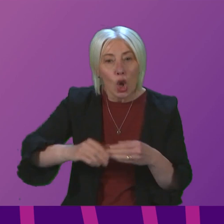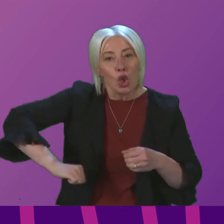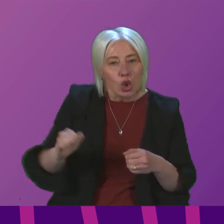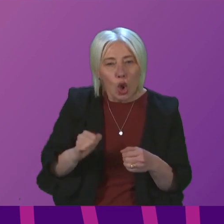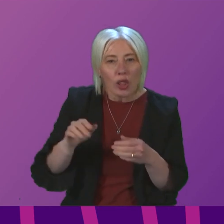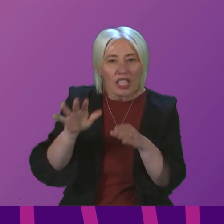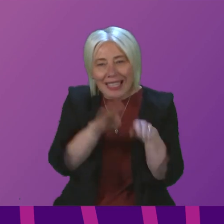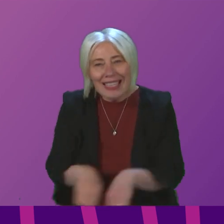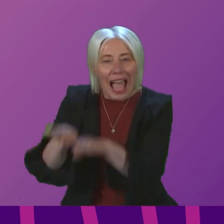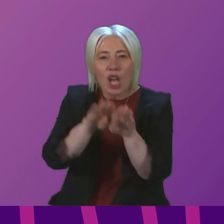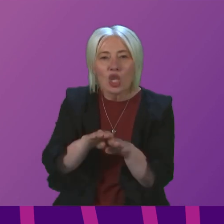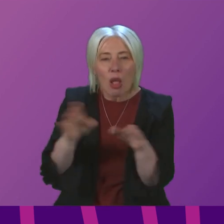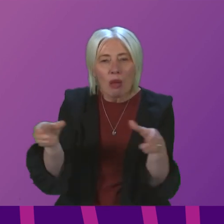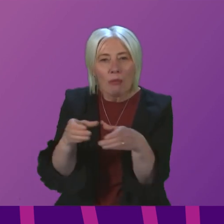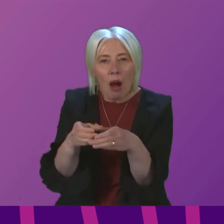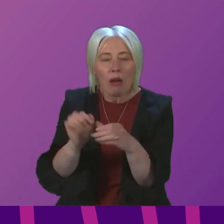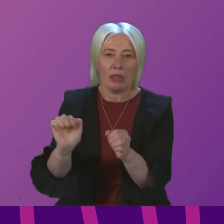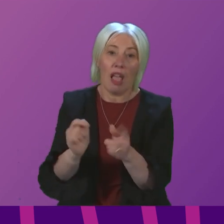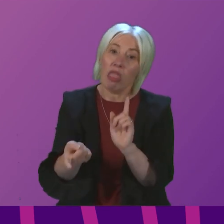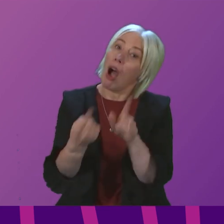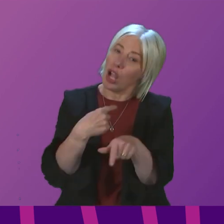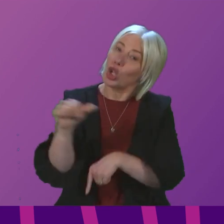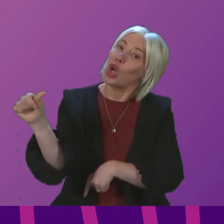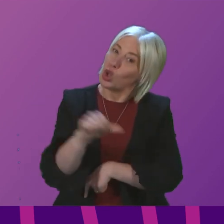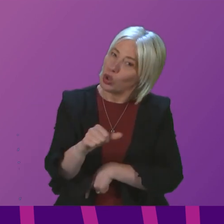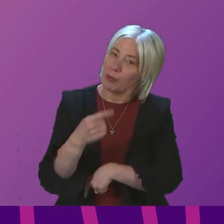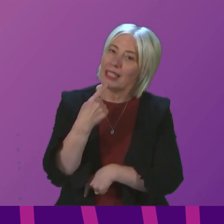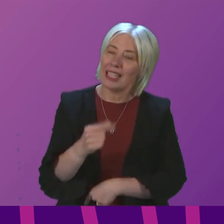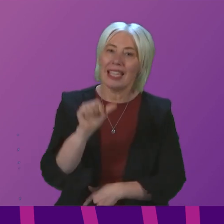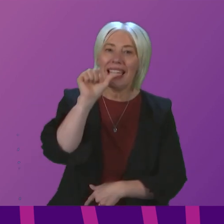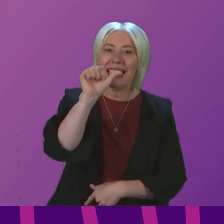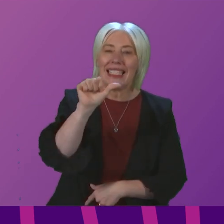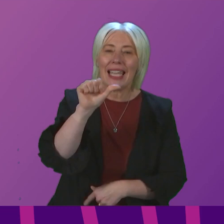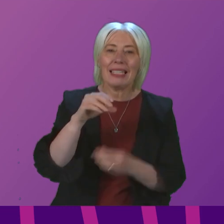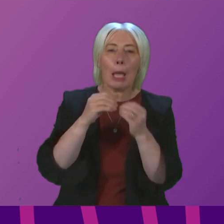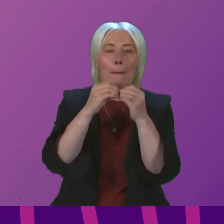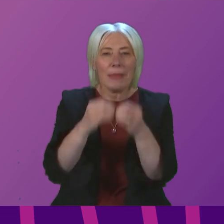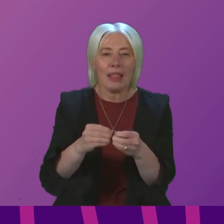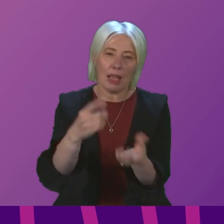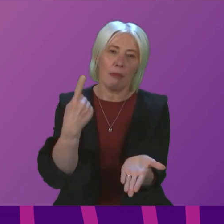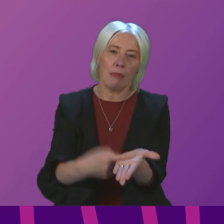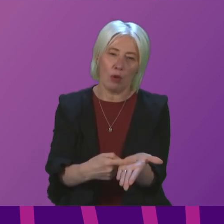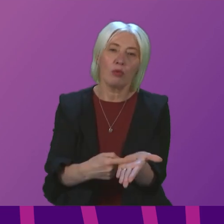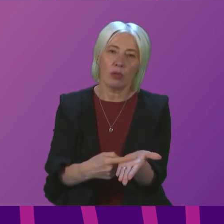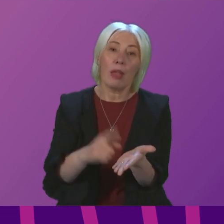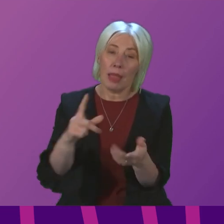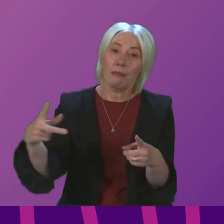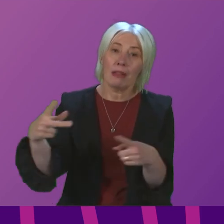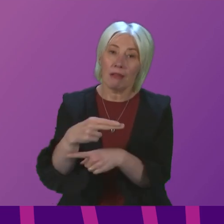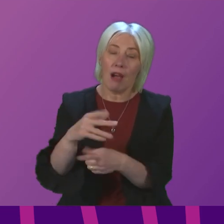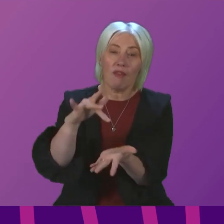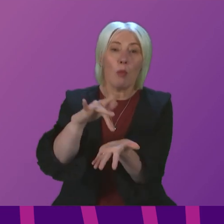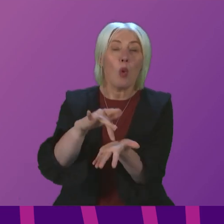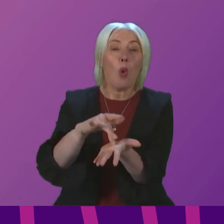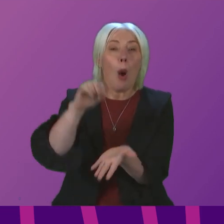The answer she was looking for was £6 billion. That's what's been cut from core